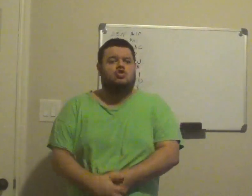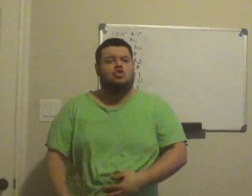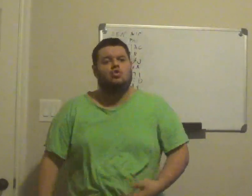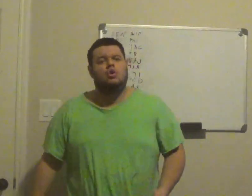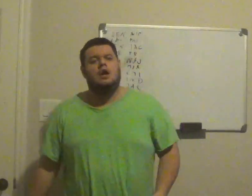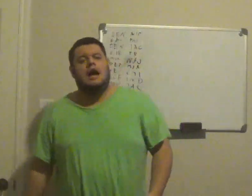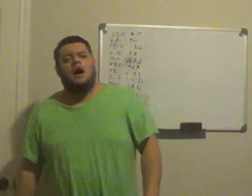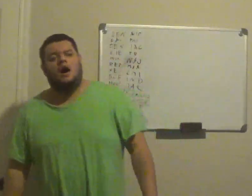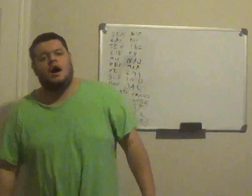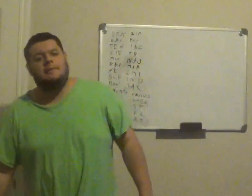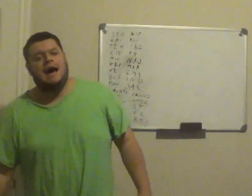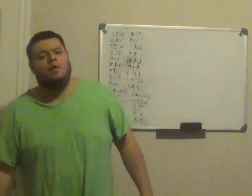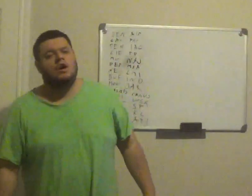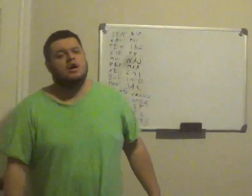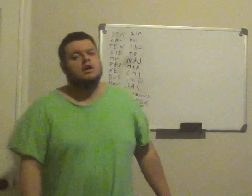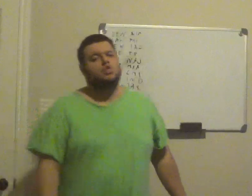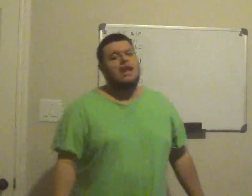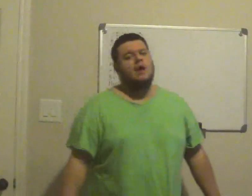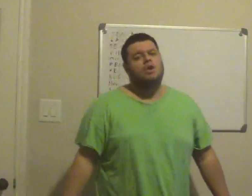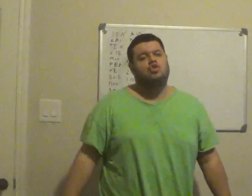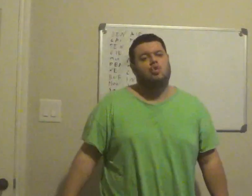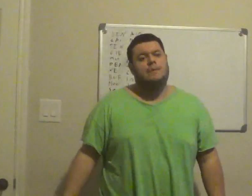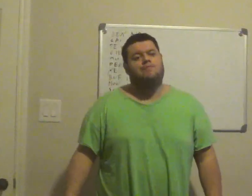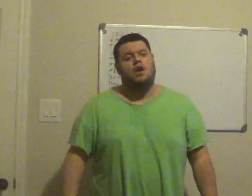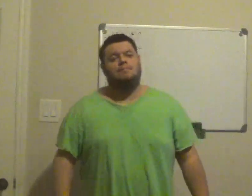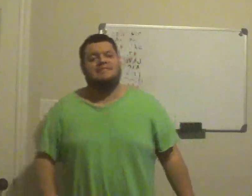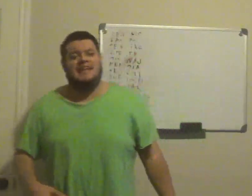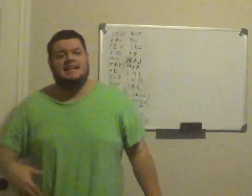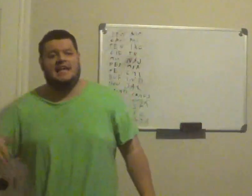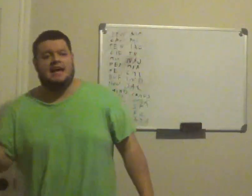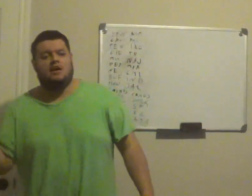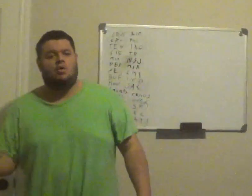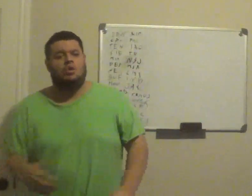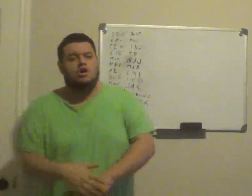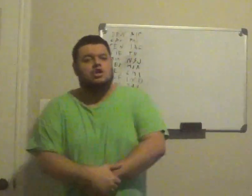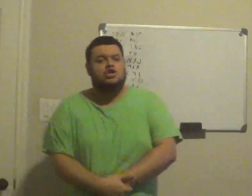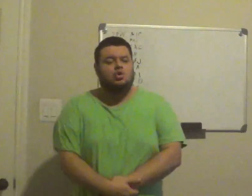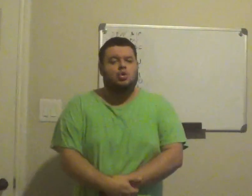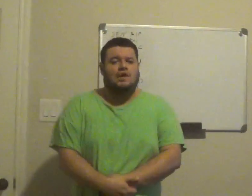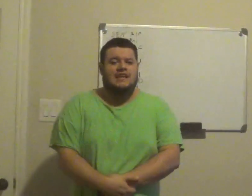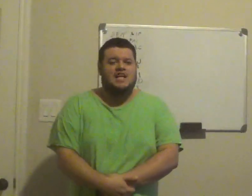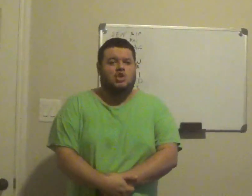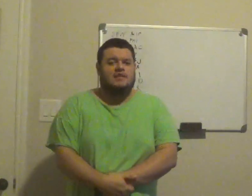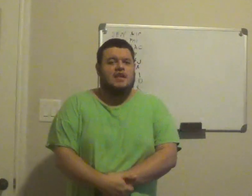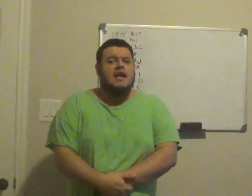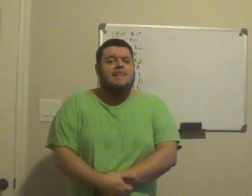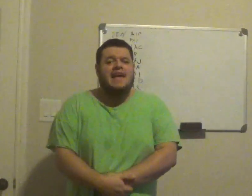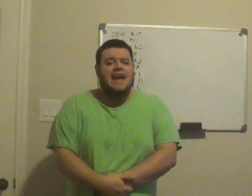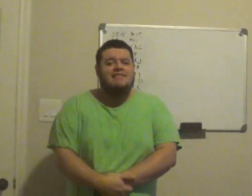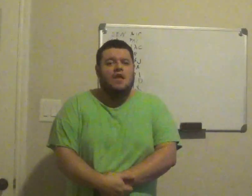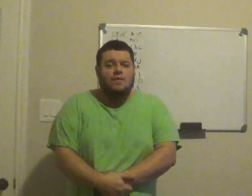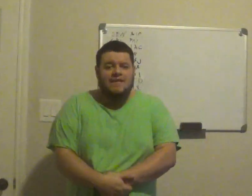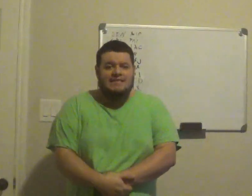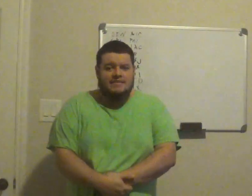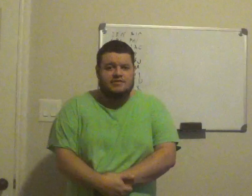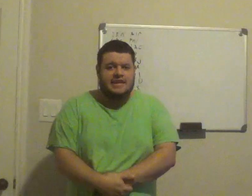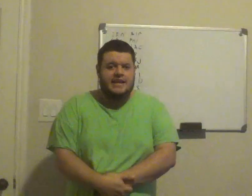the two-hour, three-hour trip from San Diego to Los Angeles, they have no fans at their stadium,